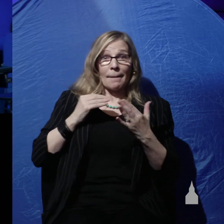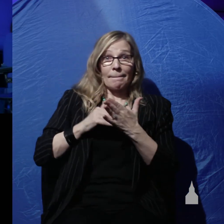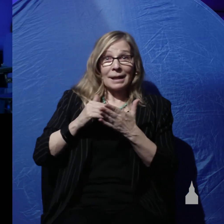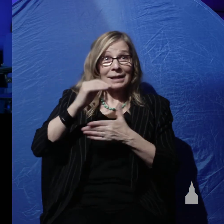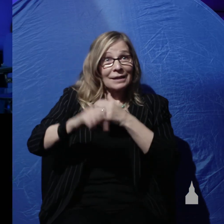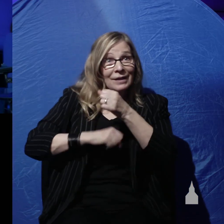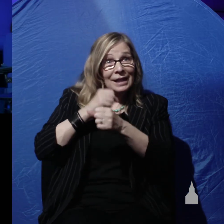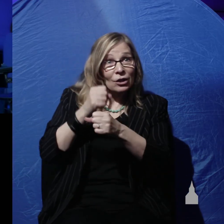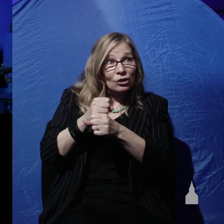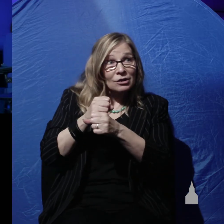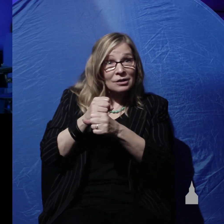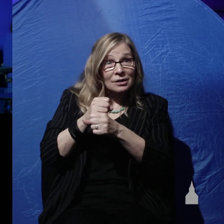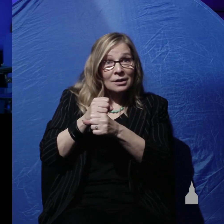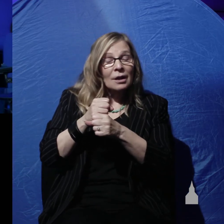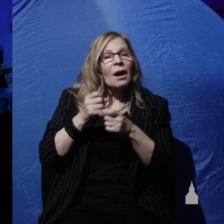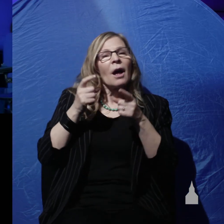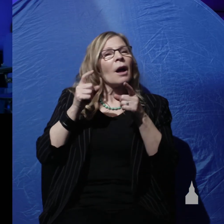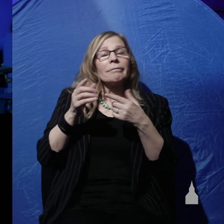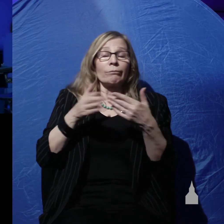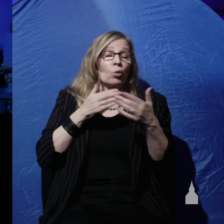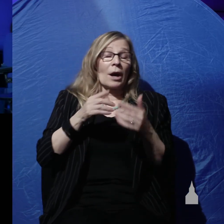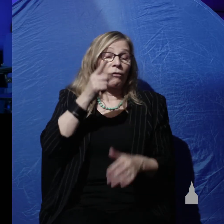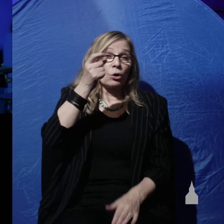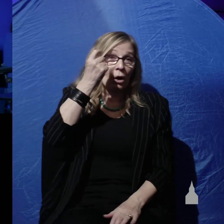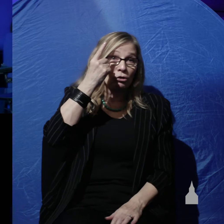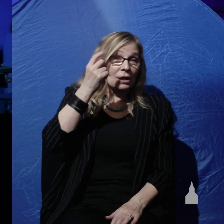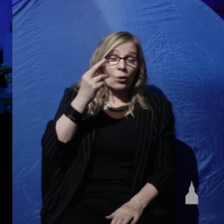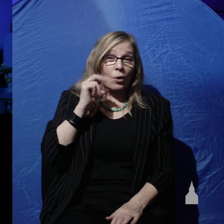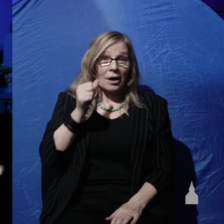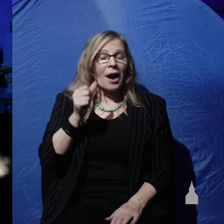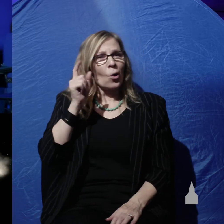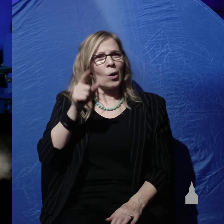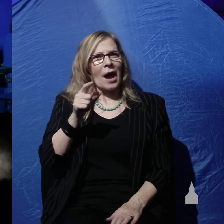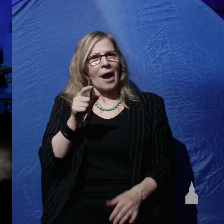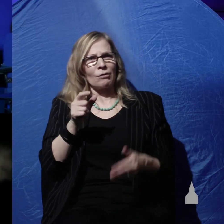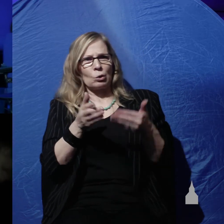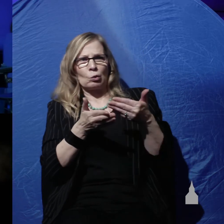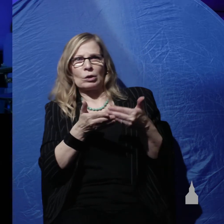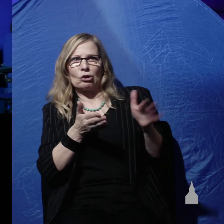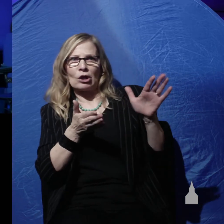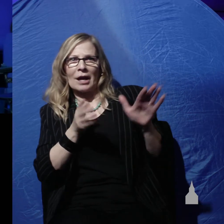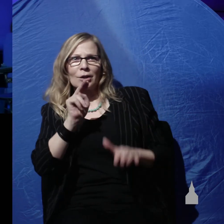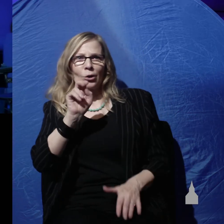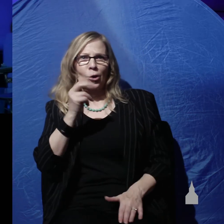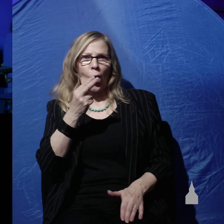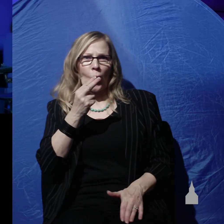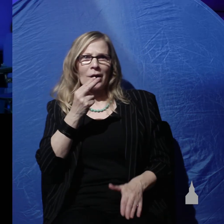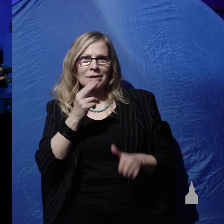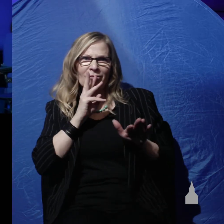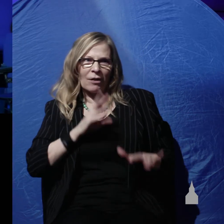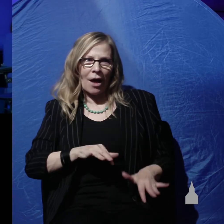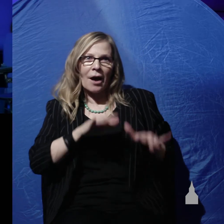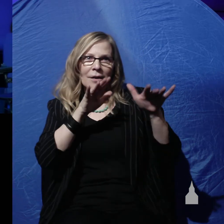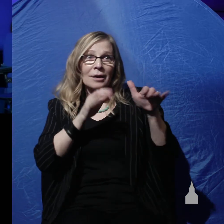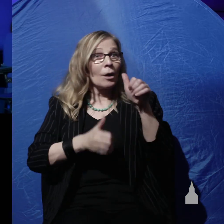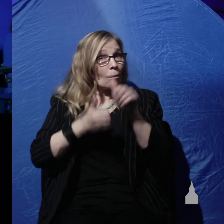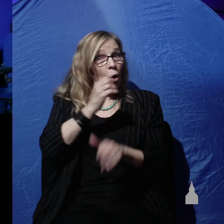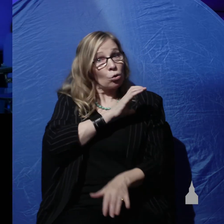then whether we realize it or not we have to reject or ignore Noah's flood and I have found that most Christians in the world today